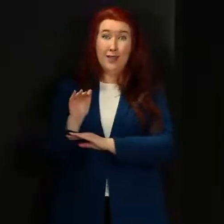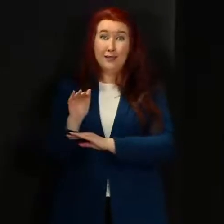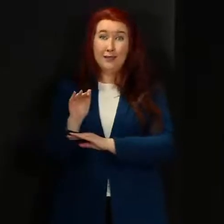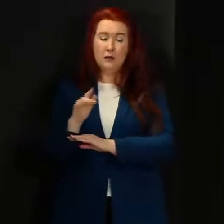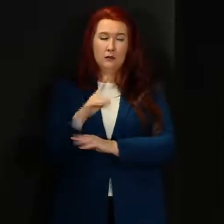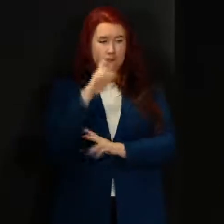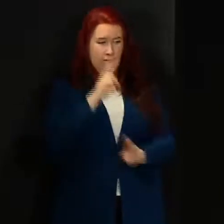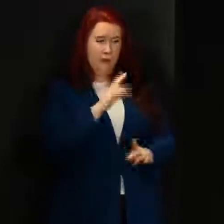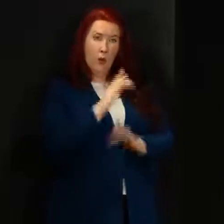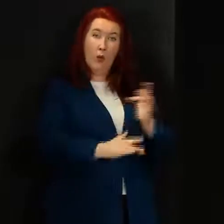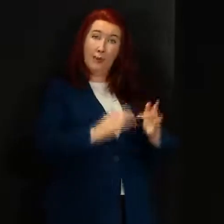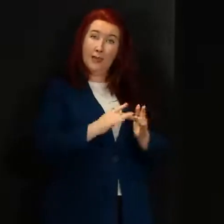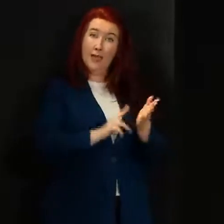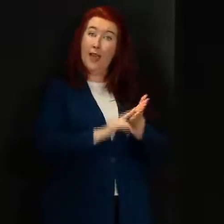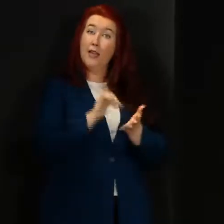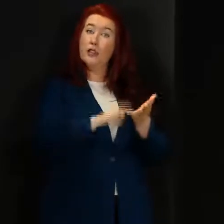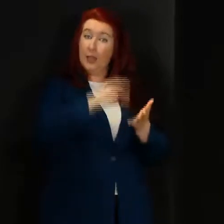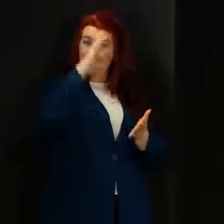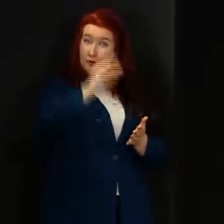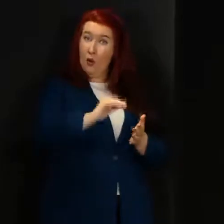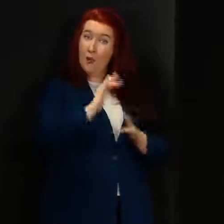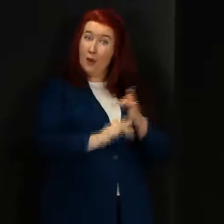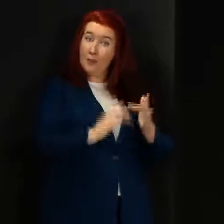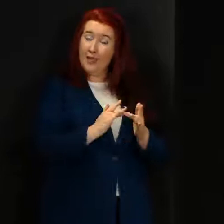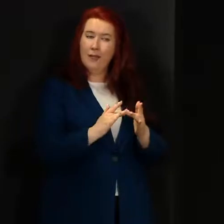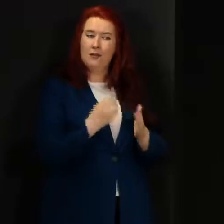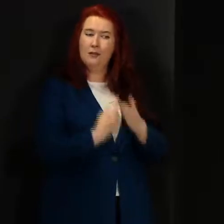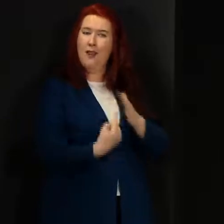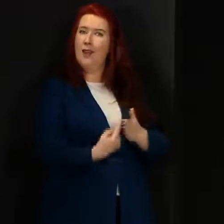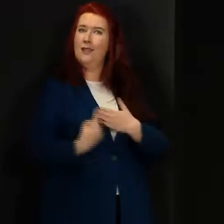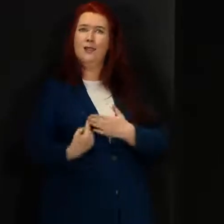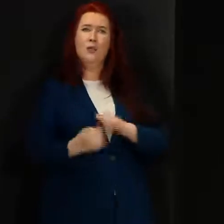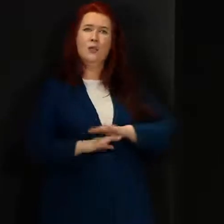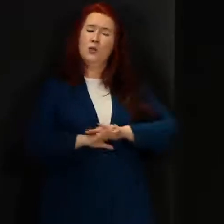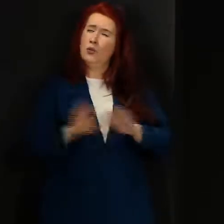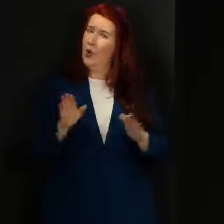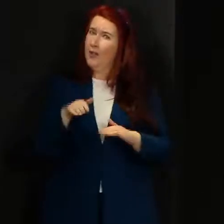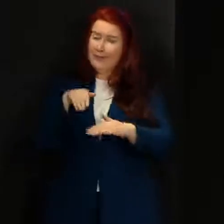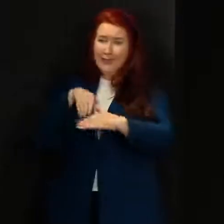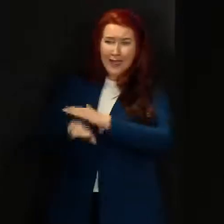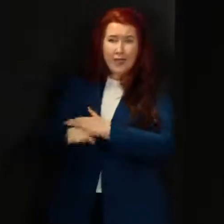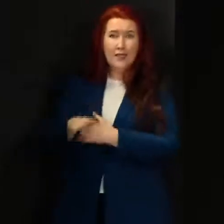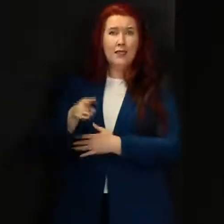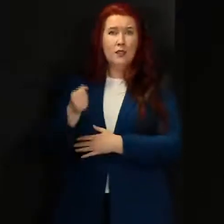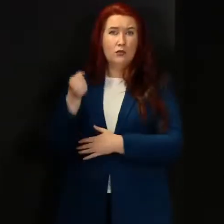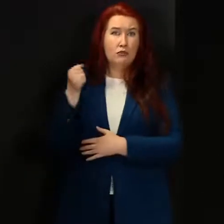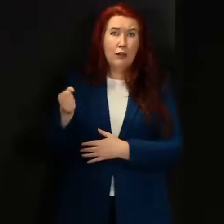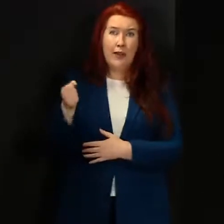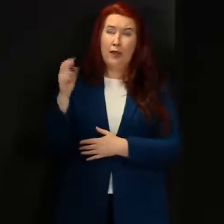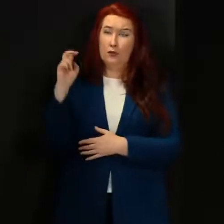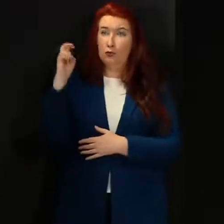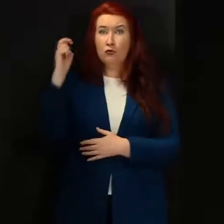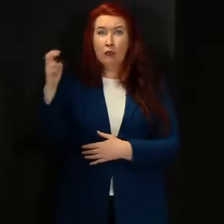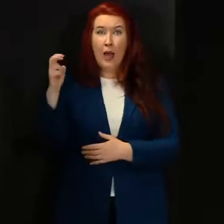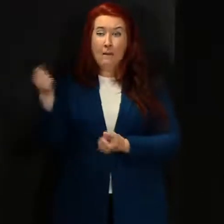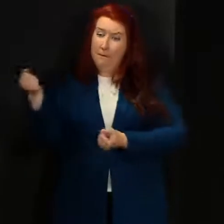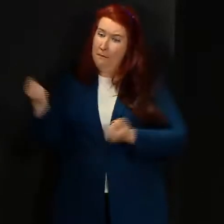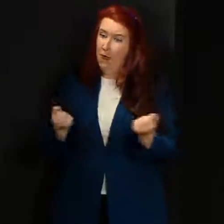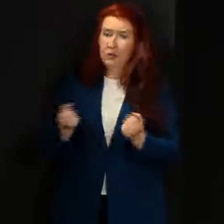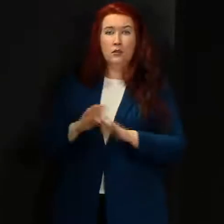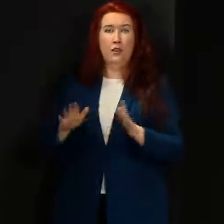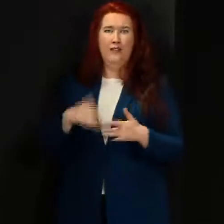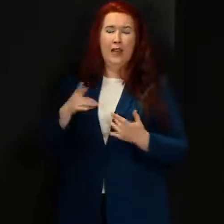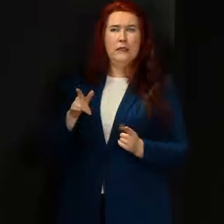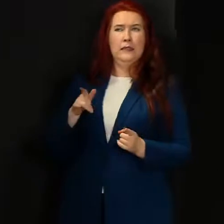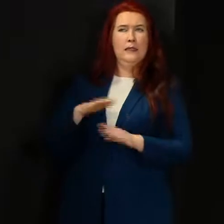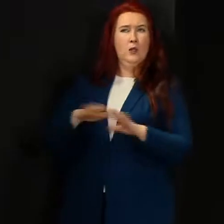nhsinformed.scot and self-isolate. Don't board a train, a tram or a bus if you think it is unsafe to do so.